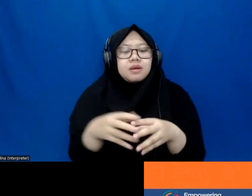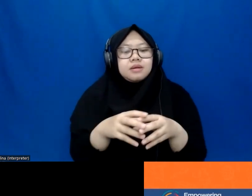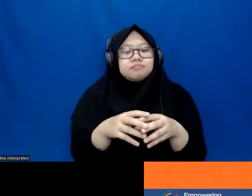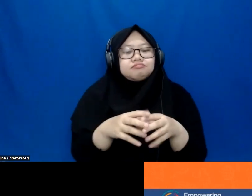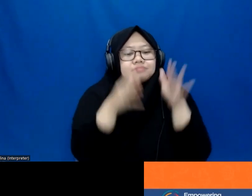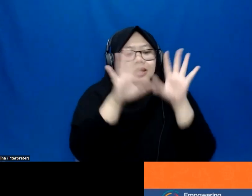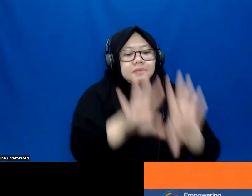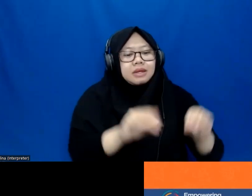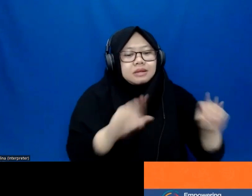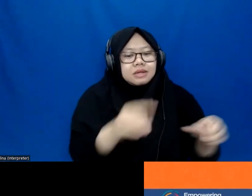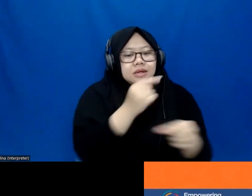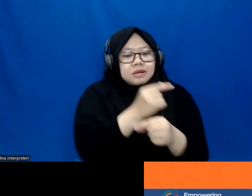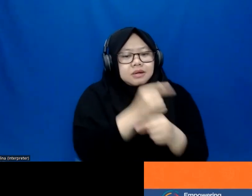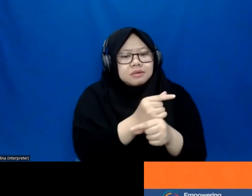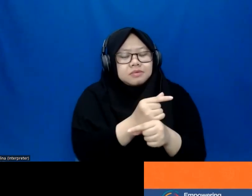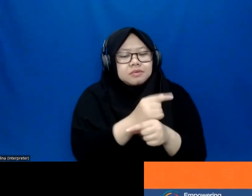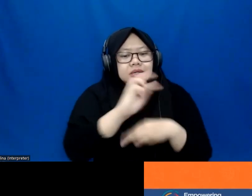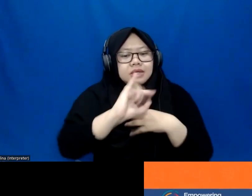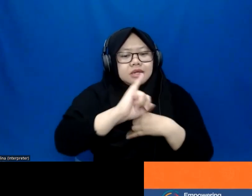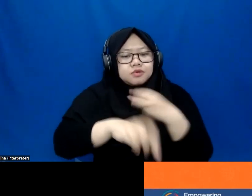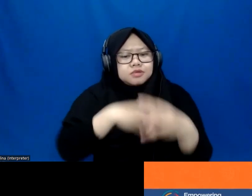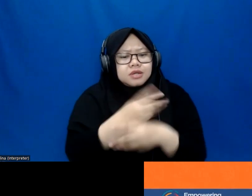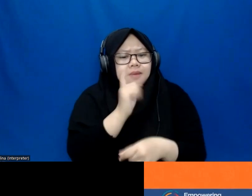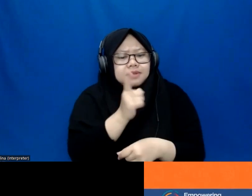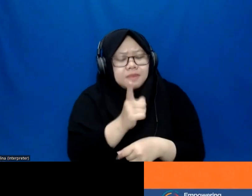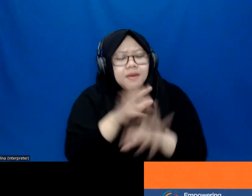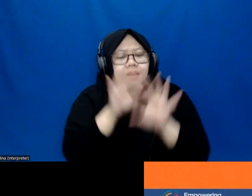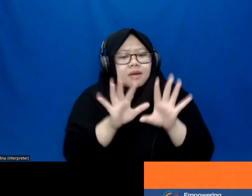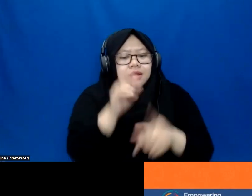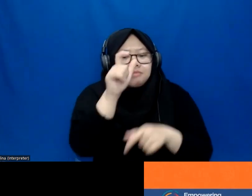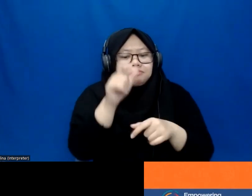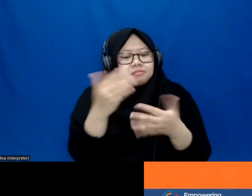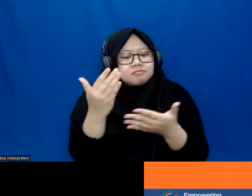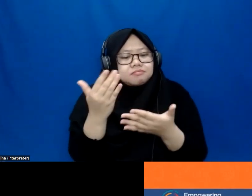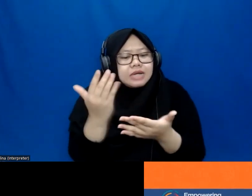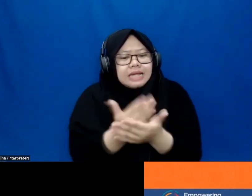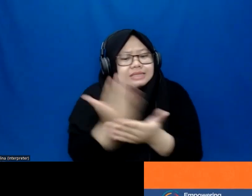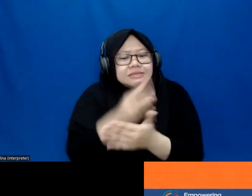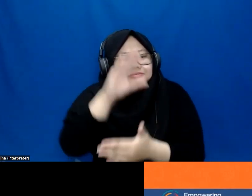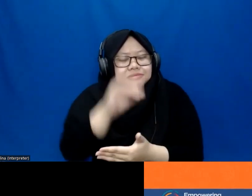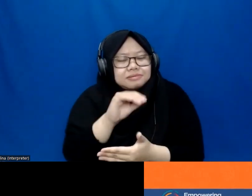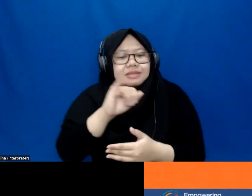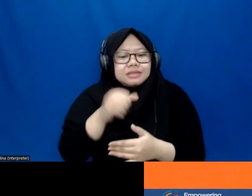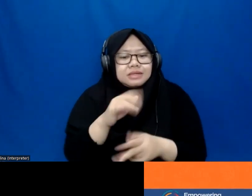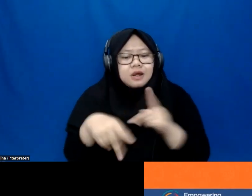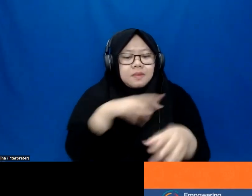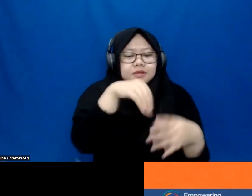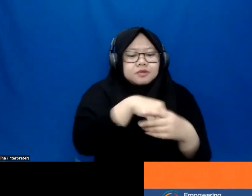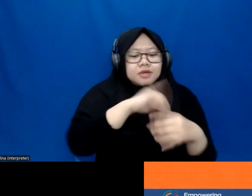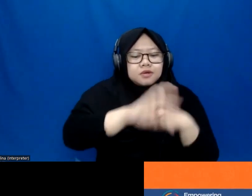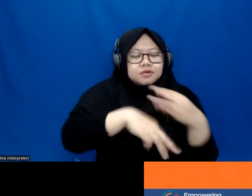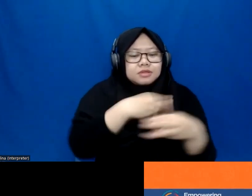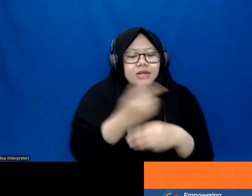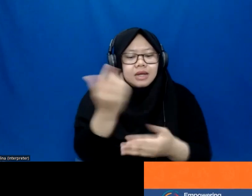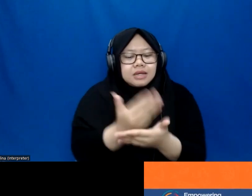industry because they have the heart to teach. They want to help students. But when you are in that system for